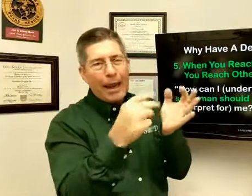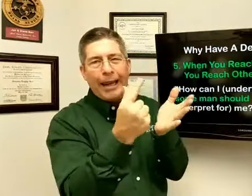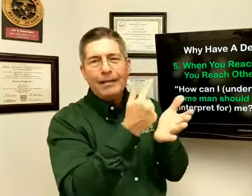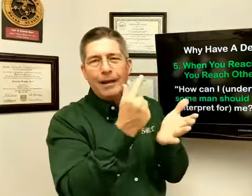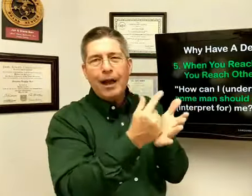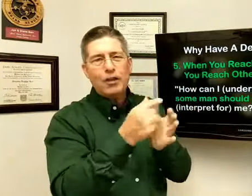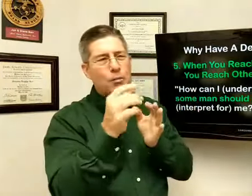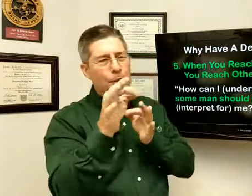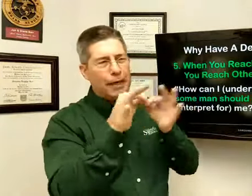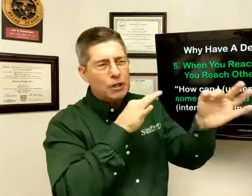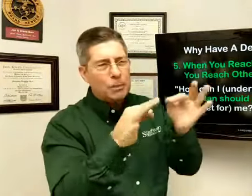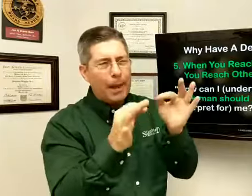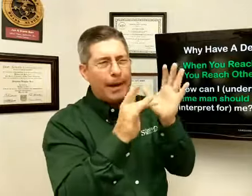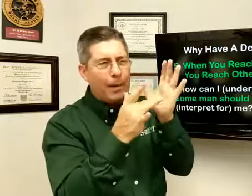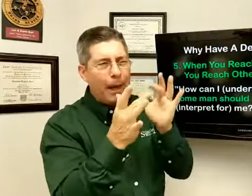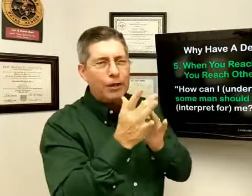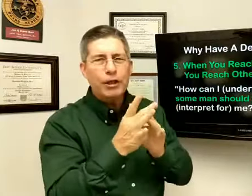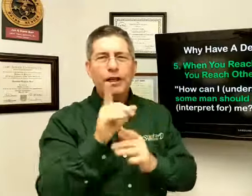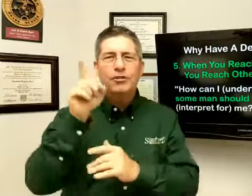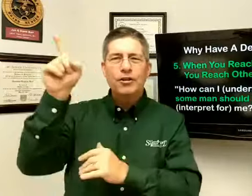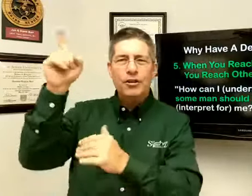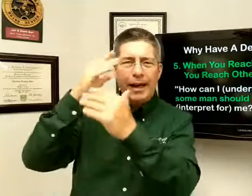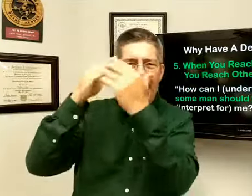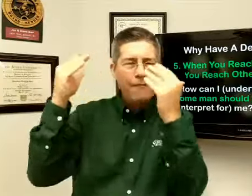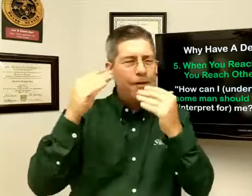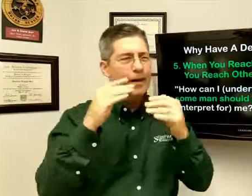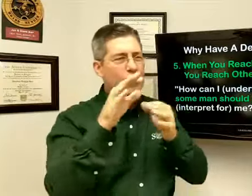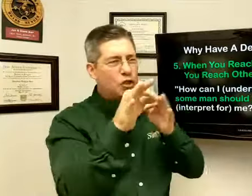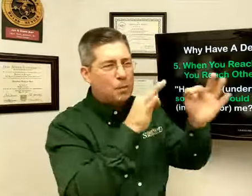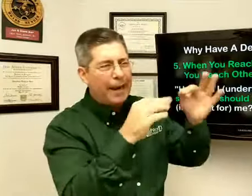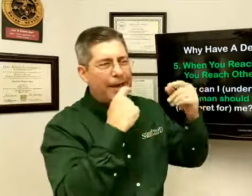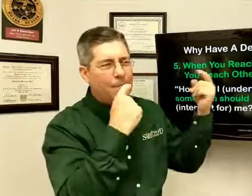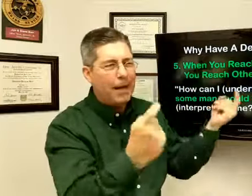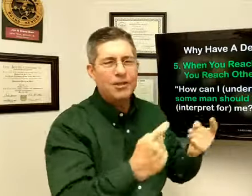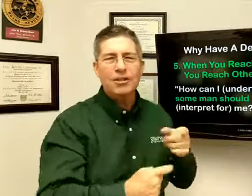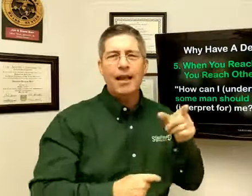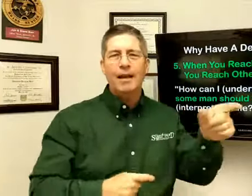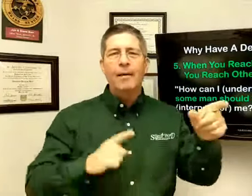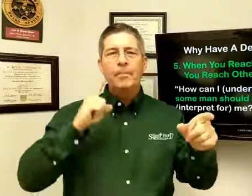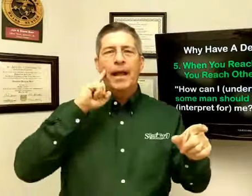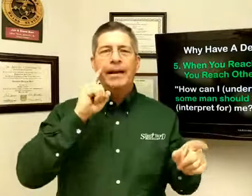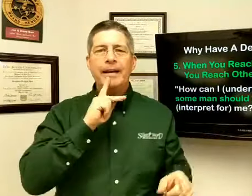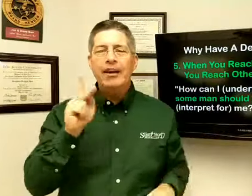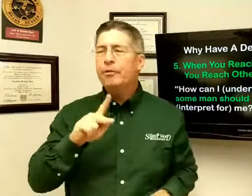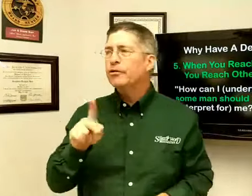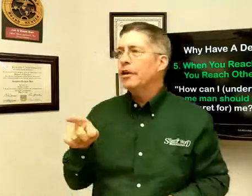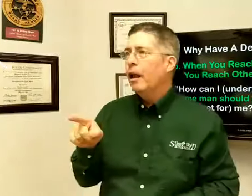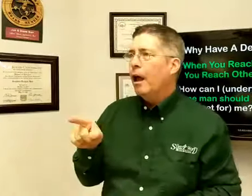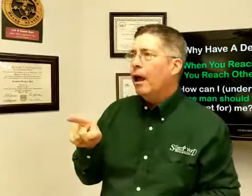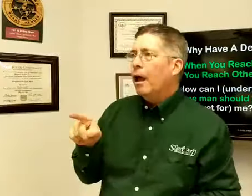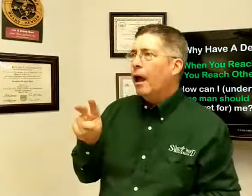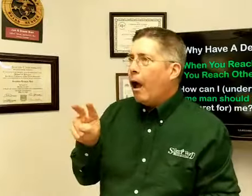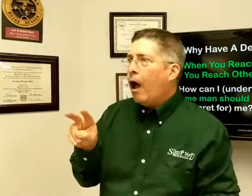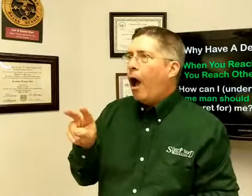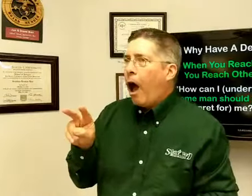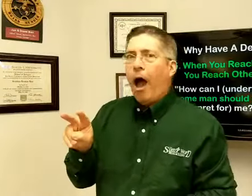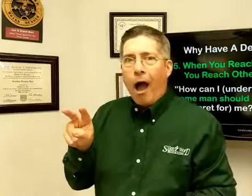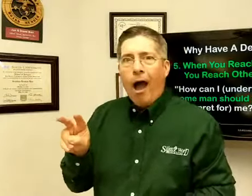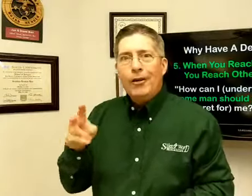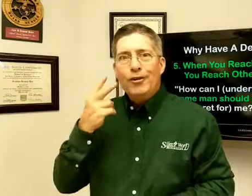the gospel, explain about Jesus in heaven, explain about sin. And a deaf person, you can